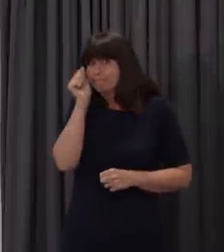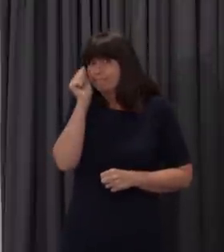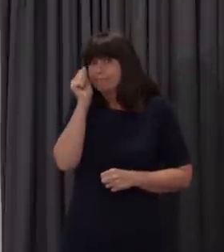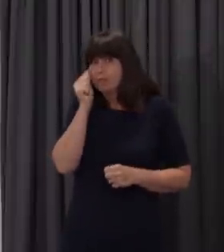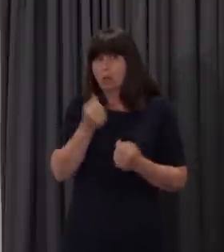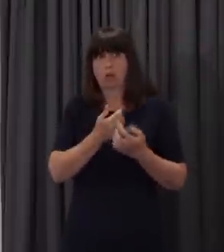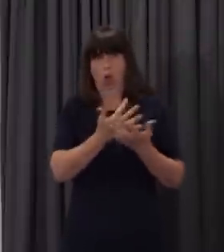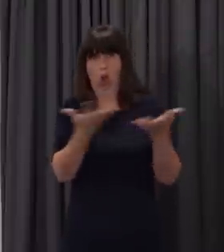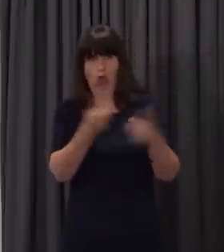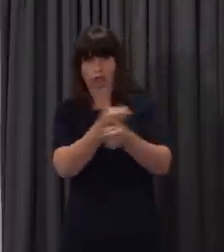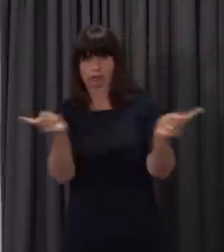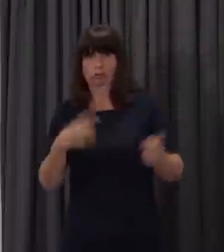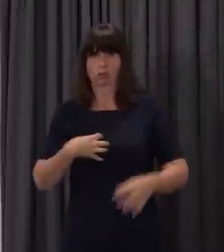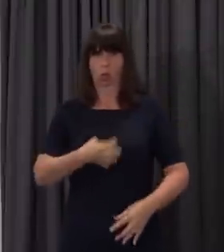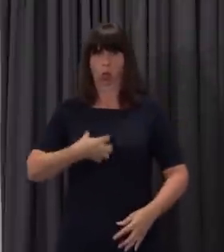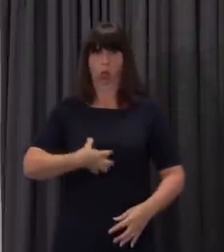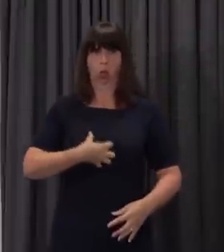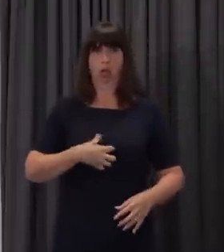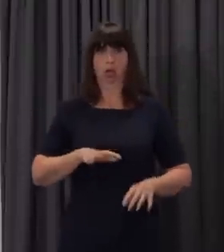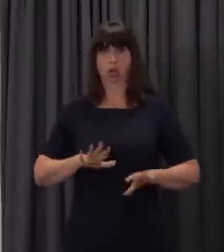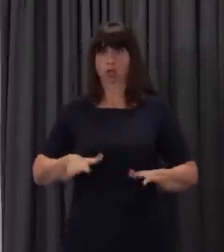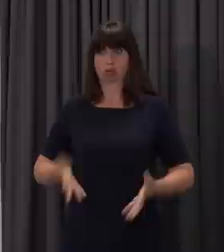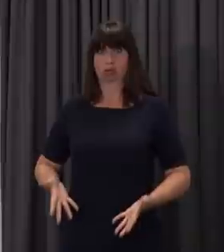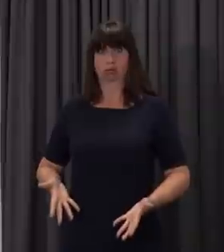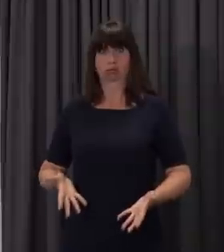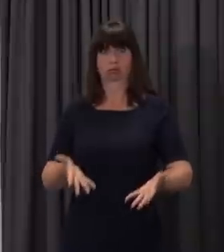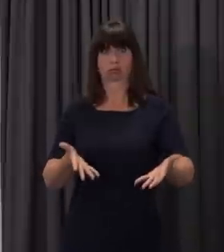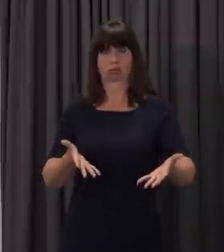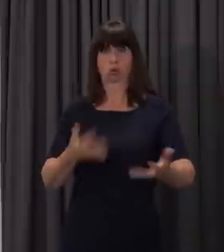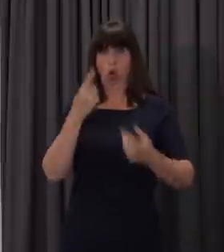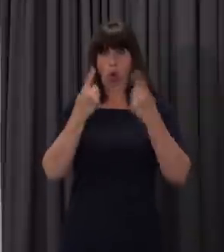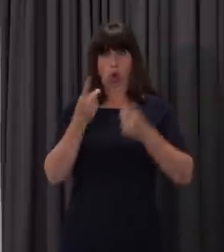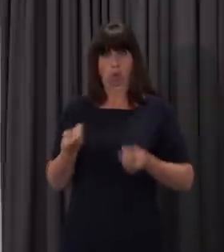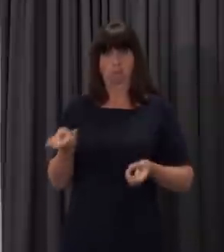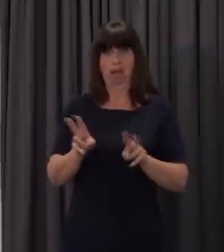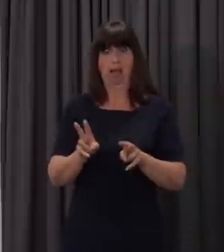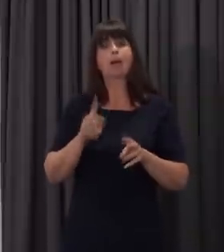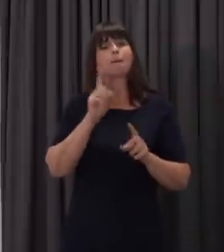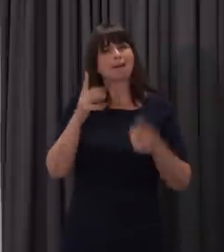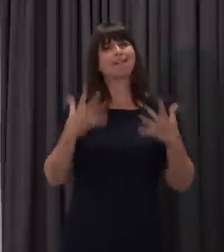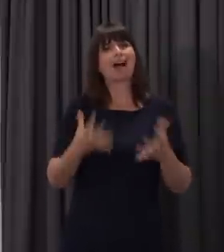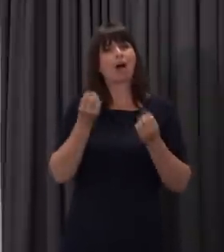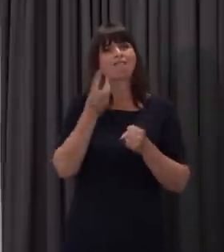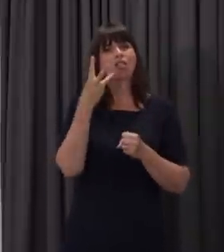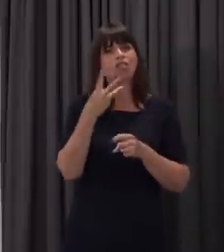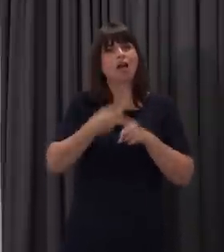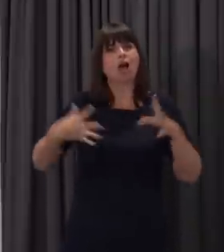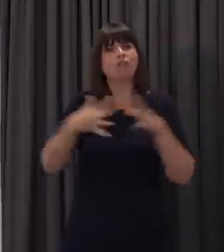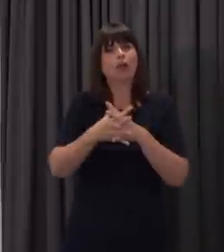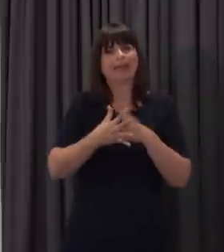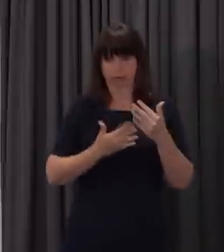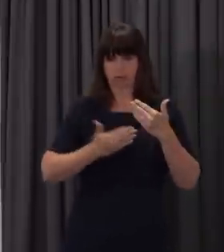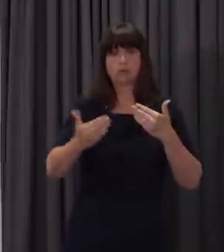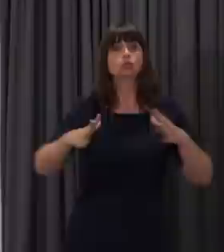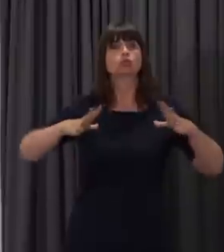people will feel apprehensive. The three and a half week period before the next phase gives us time to watch developments